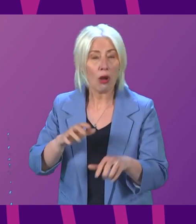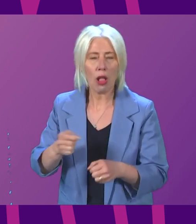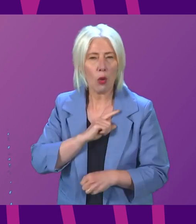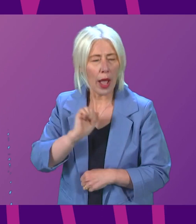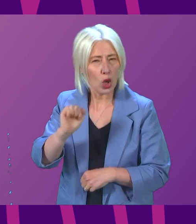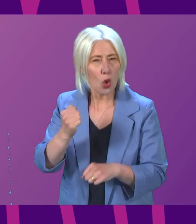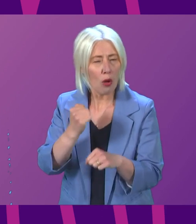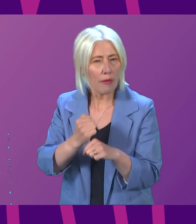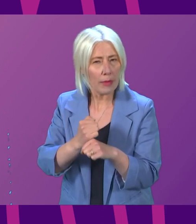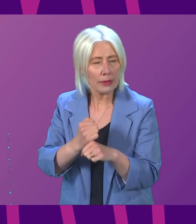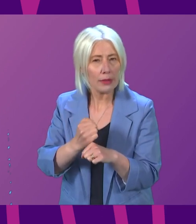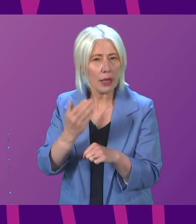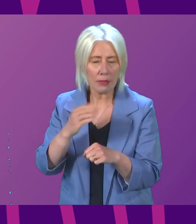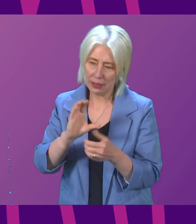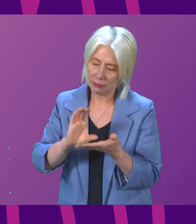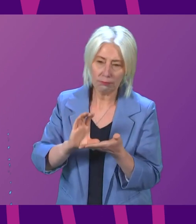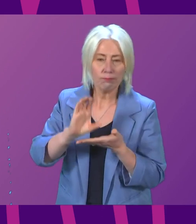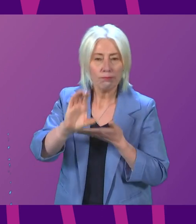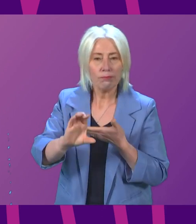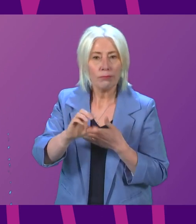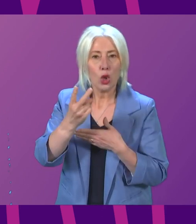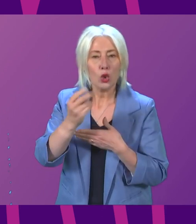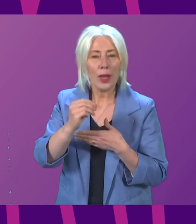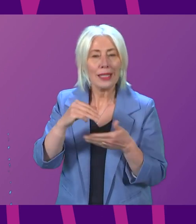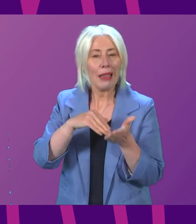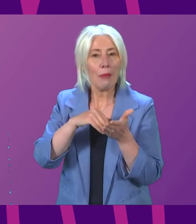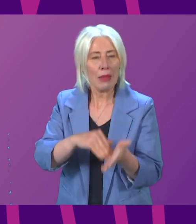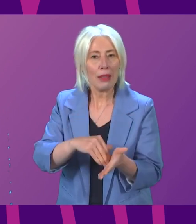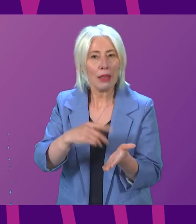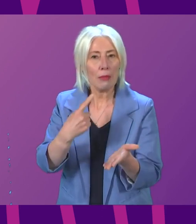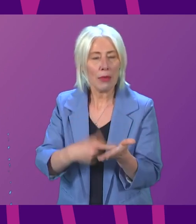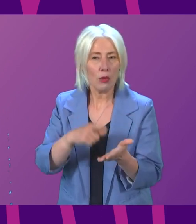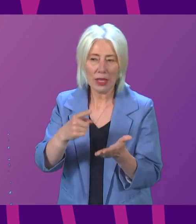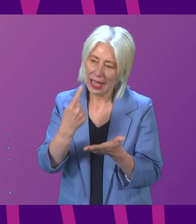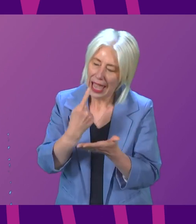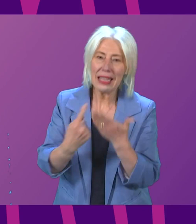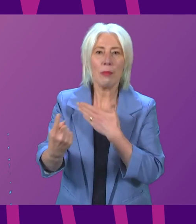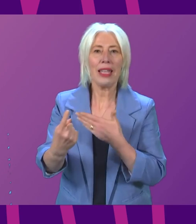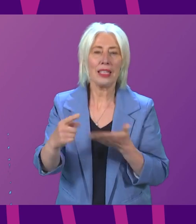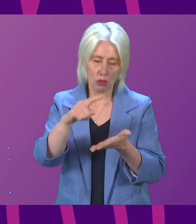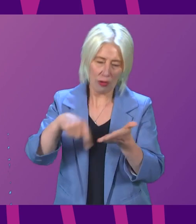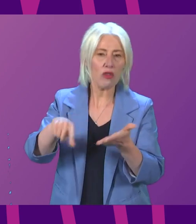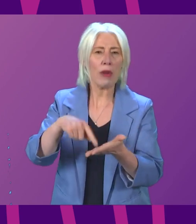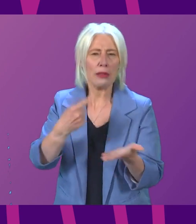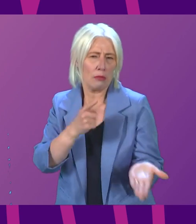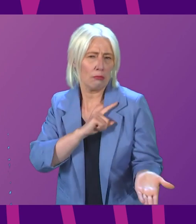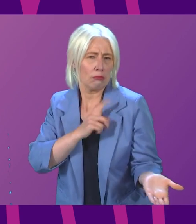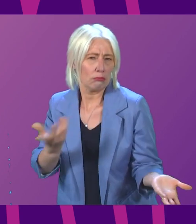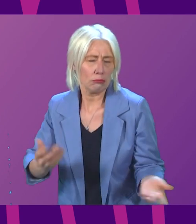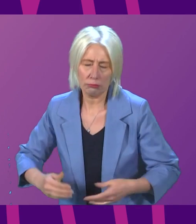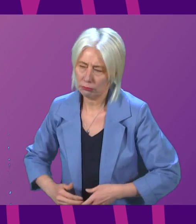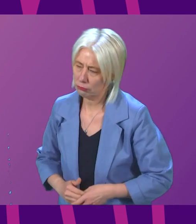is her government allocating another £20 million for an independence referendum? First Minister.